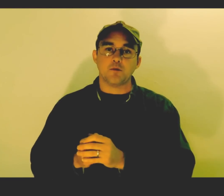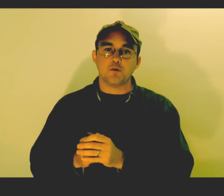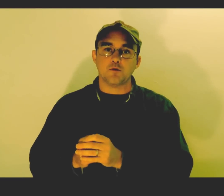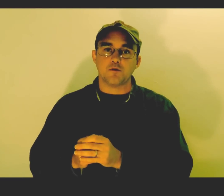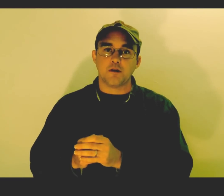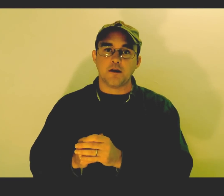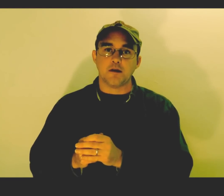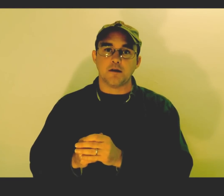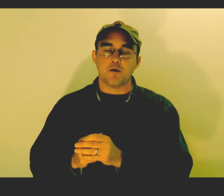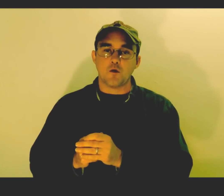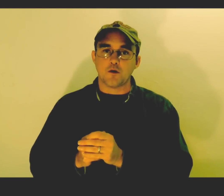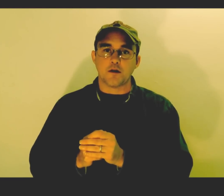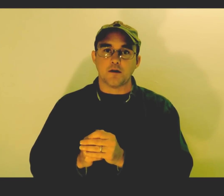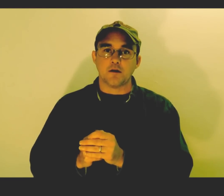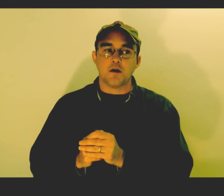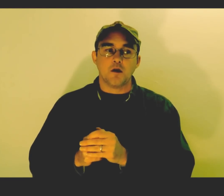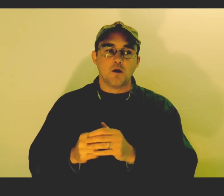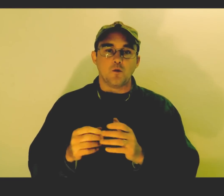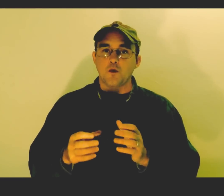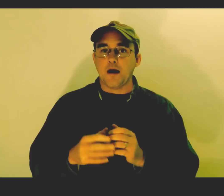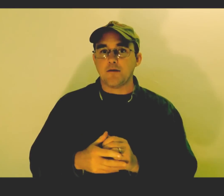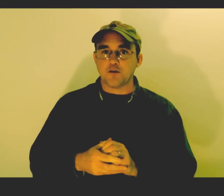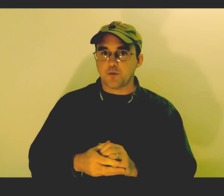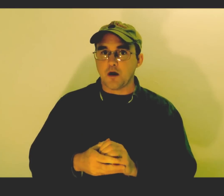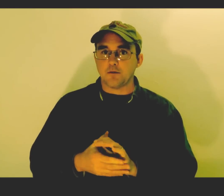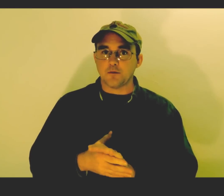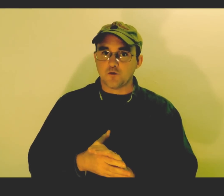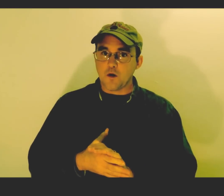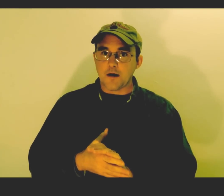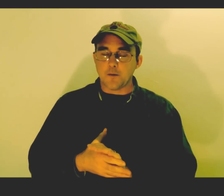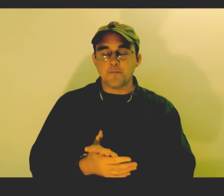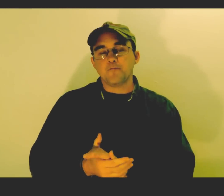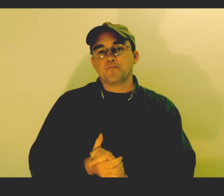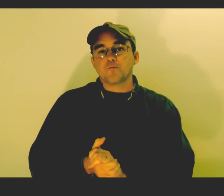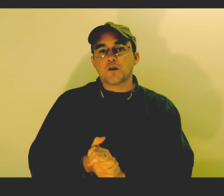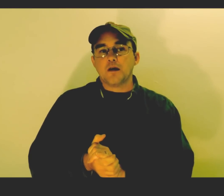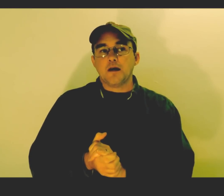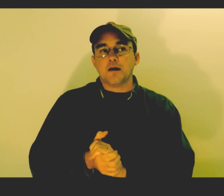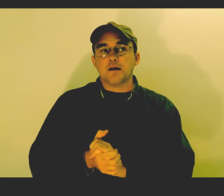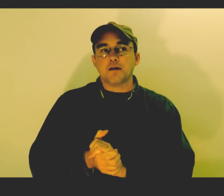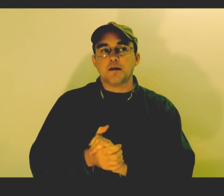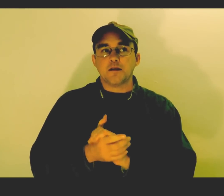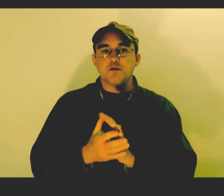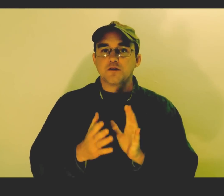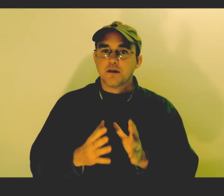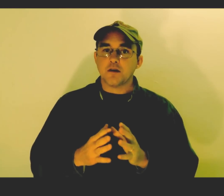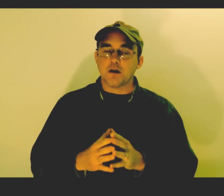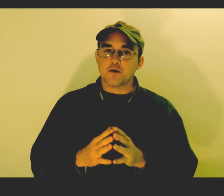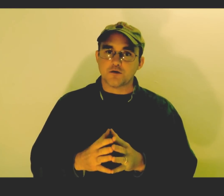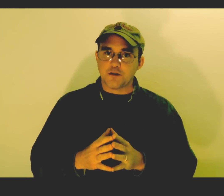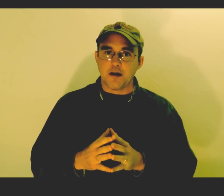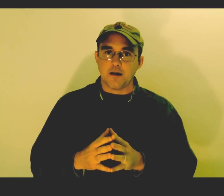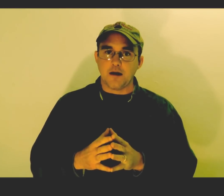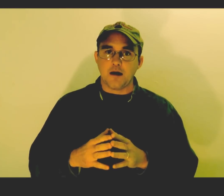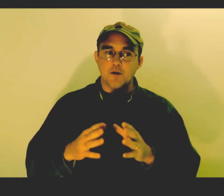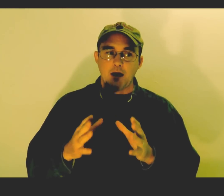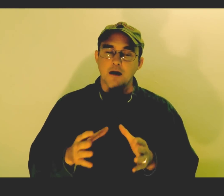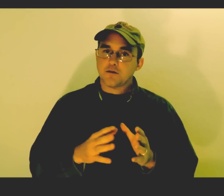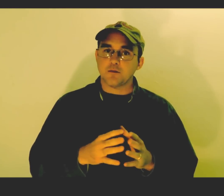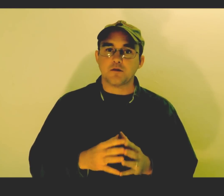pools in Oregon would have this problem as well. And they just didn't understand it, and I would ask them a